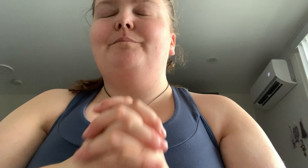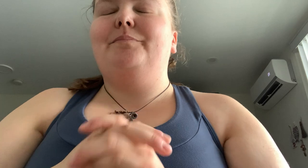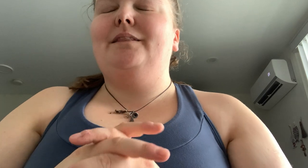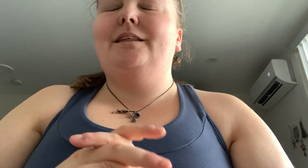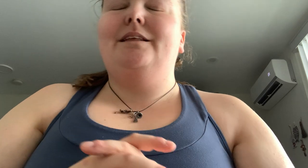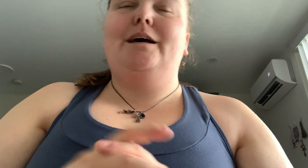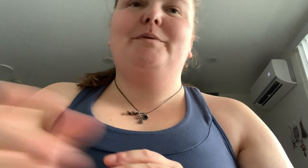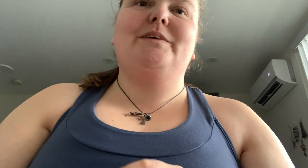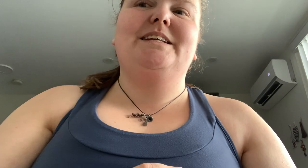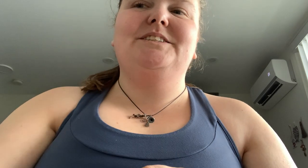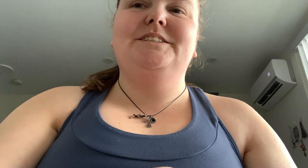Happy readings.